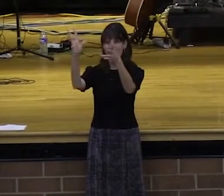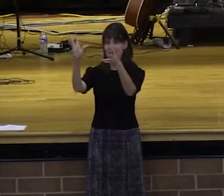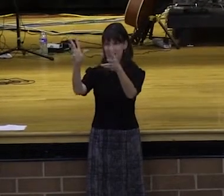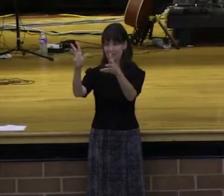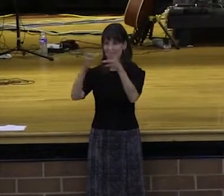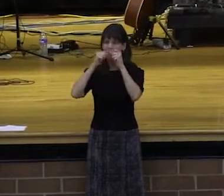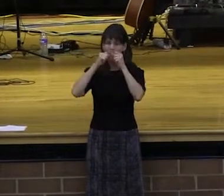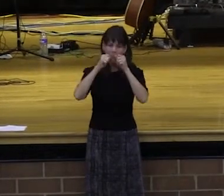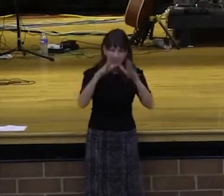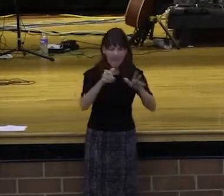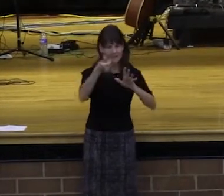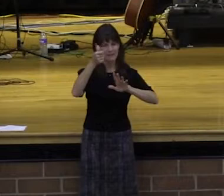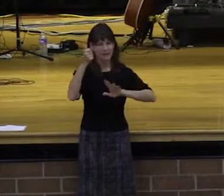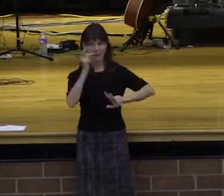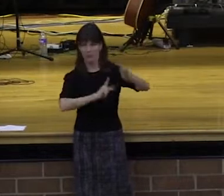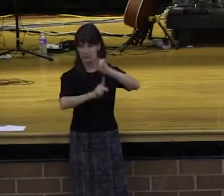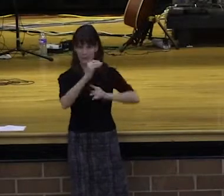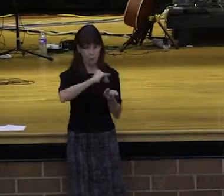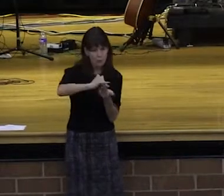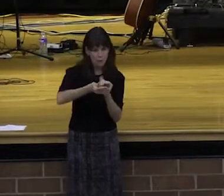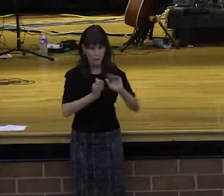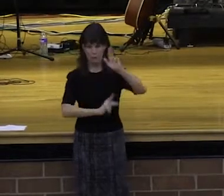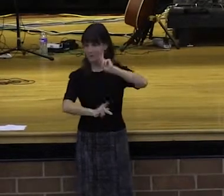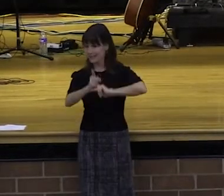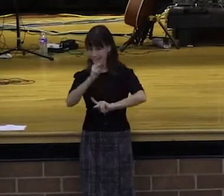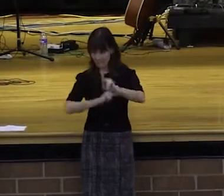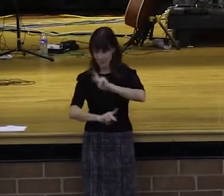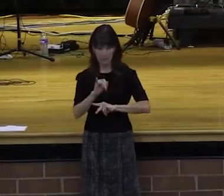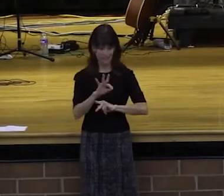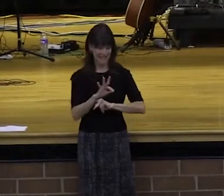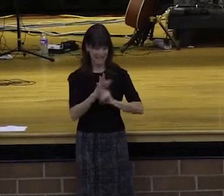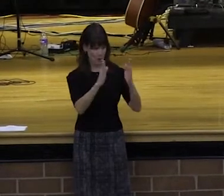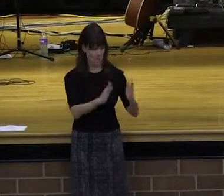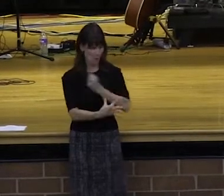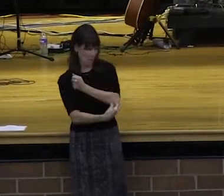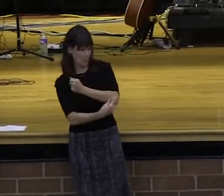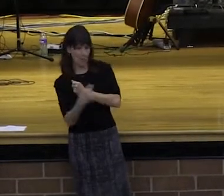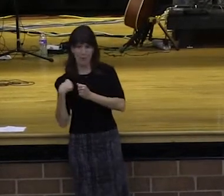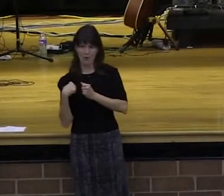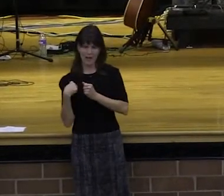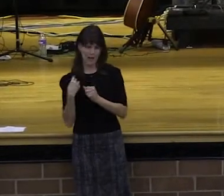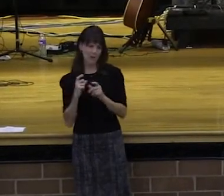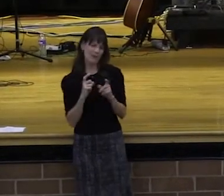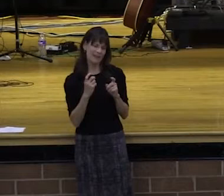Hallelujah. Most of us know the verse in Matthew 6, 20. It says, store up for